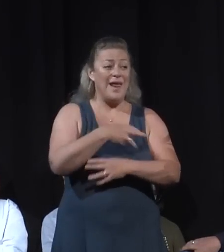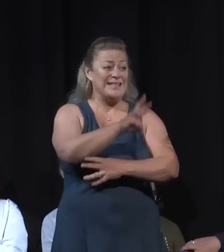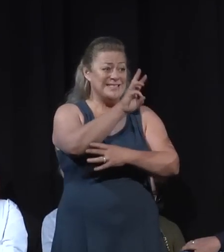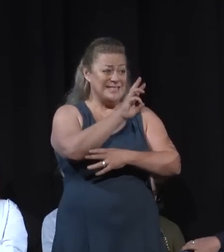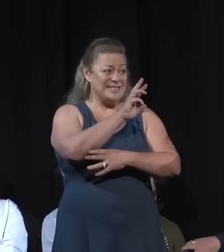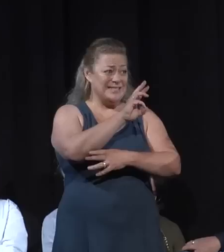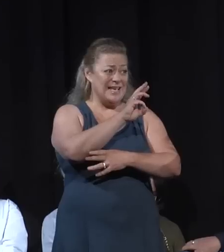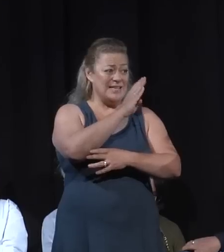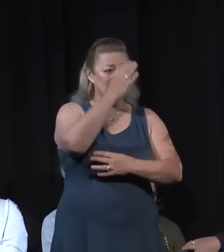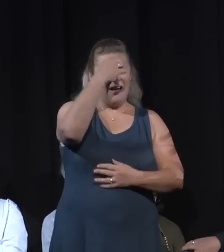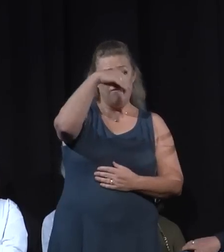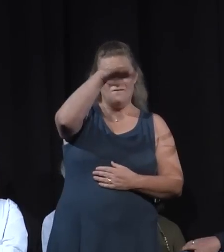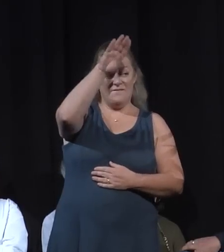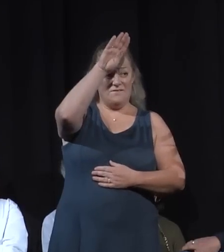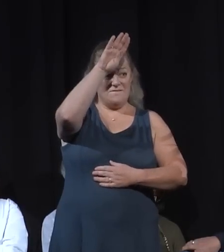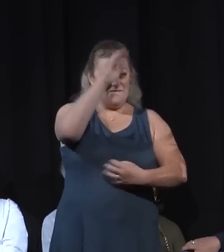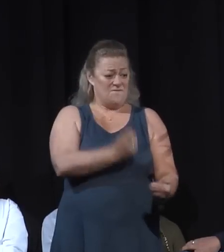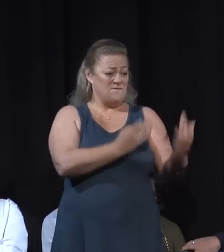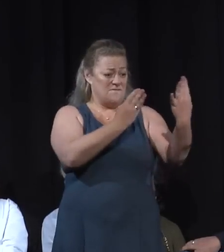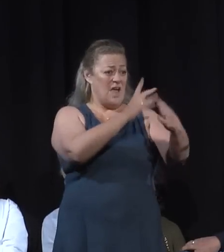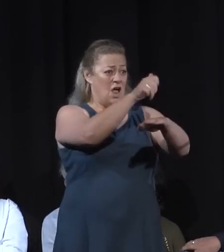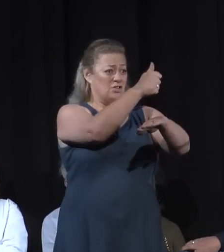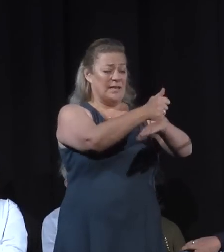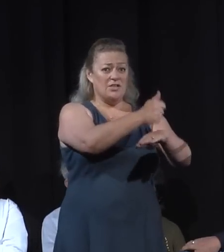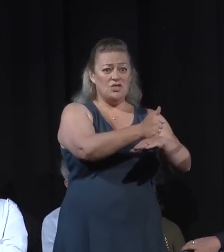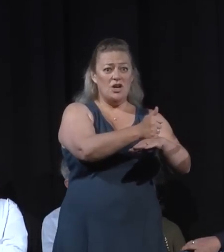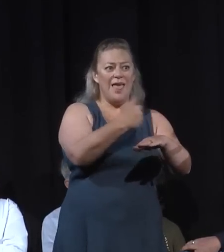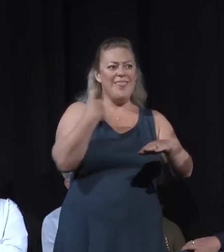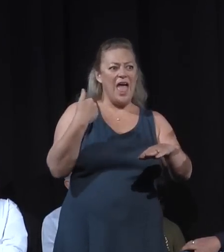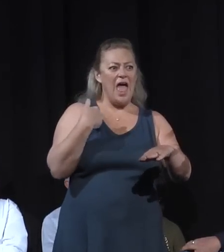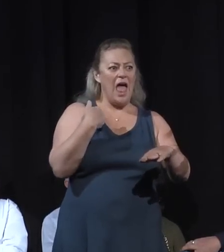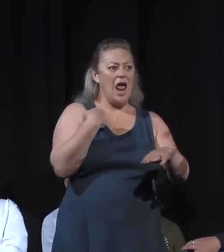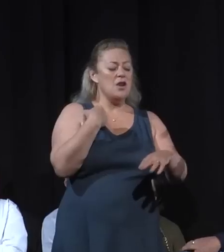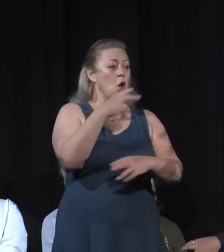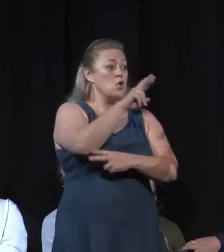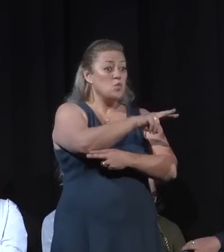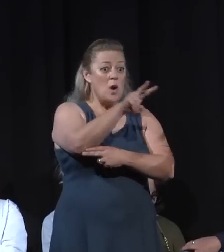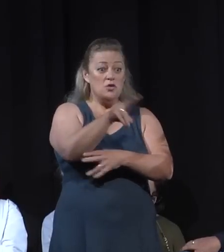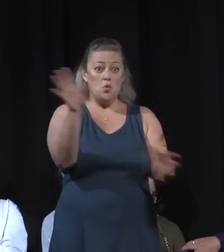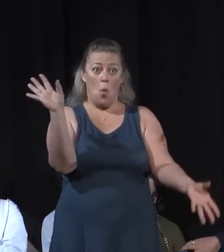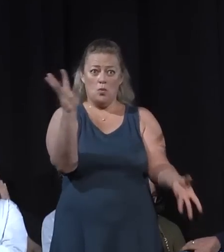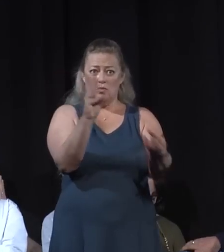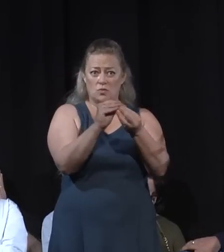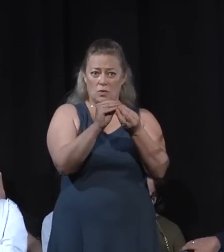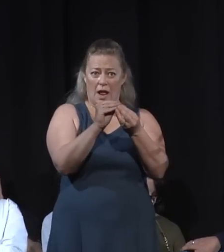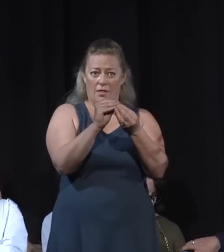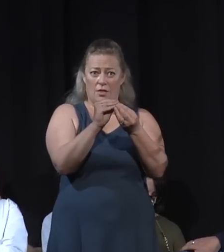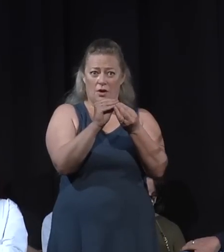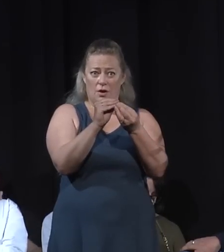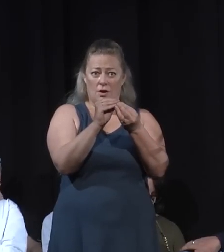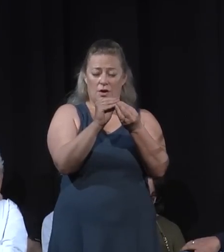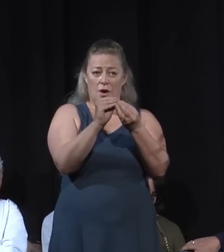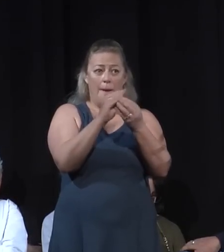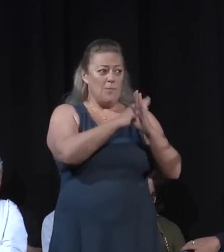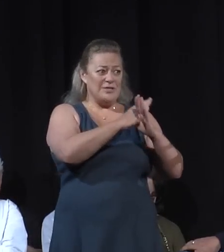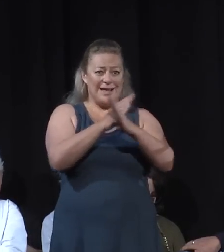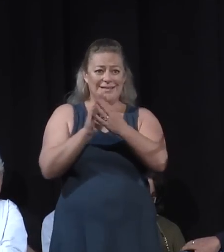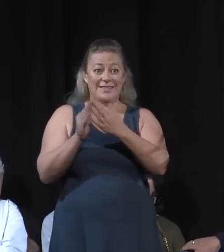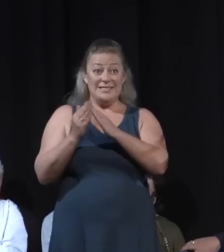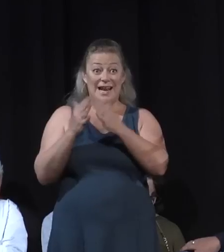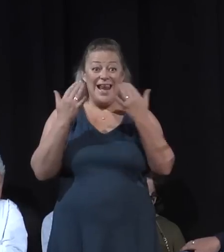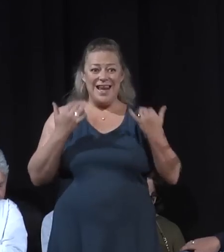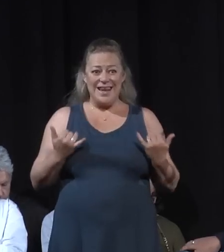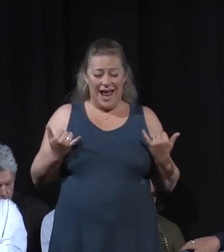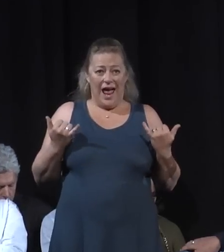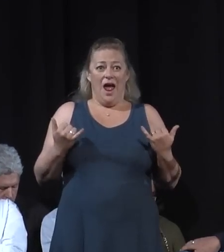station staff daily have a total of 22 firefighters protecting this city. Now we have 4,000 Ventura City